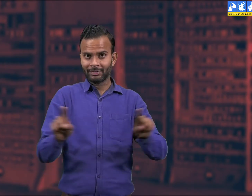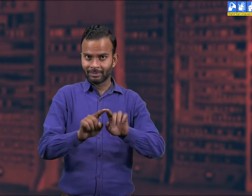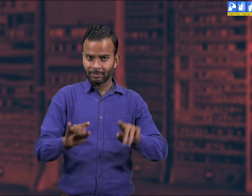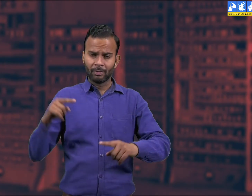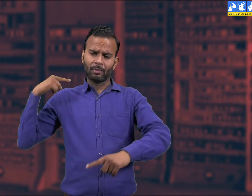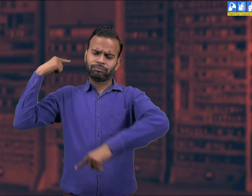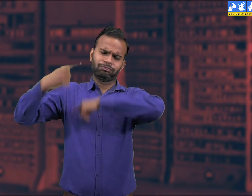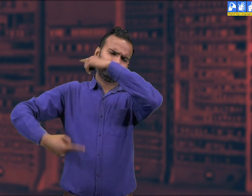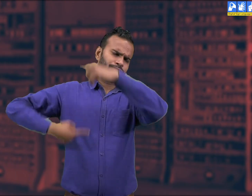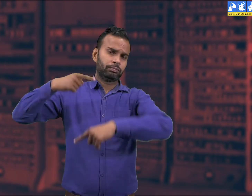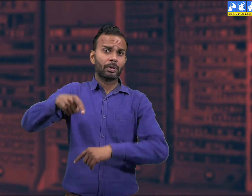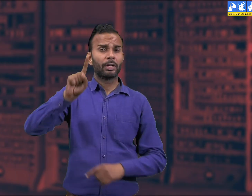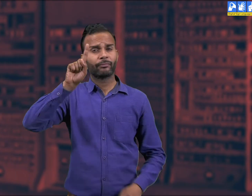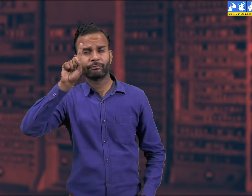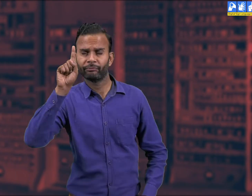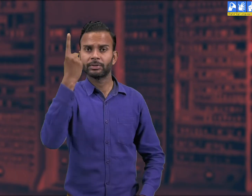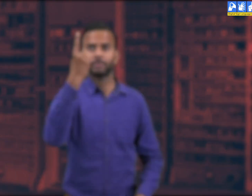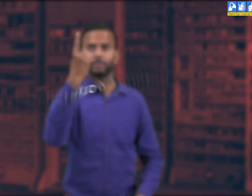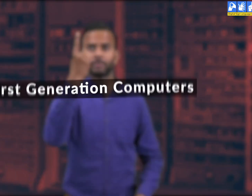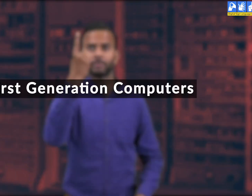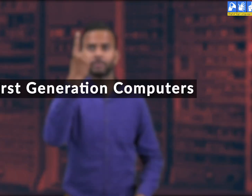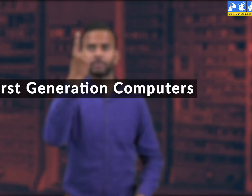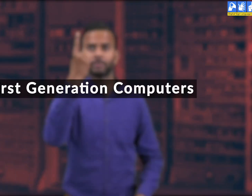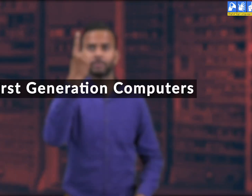Let's understand about the first generation of computer.